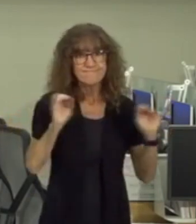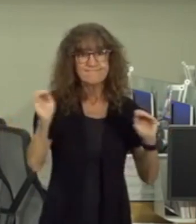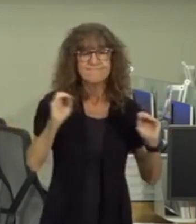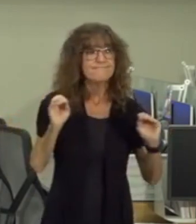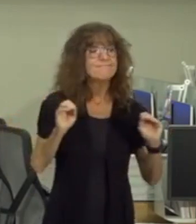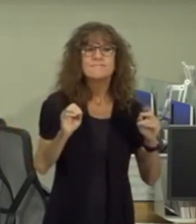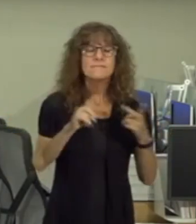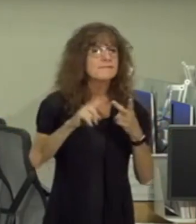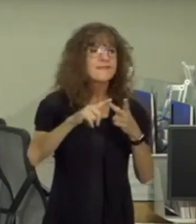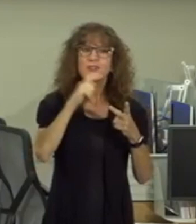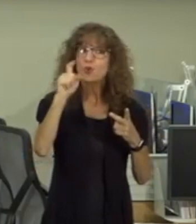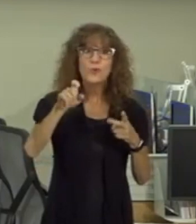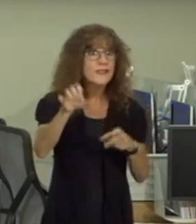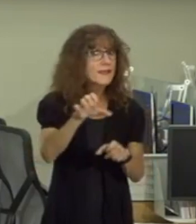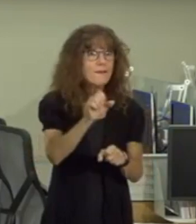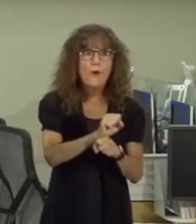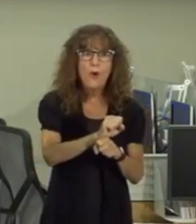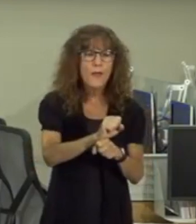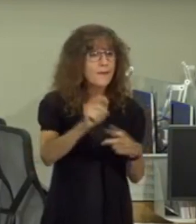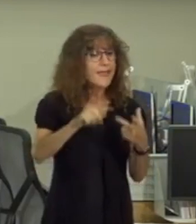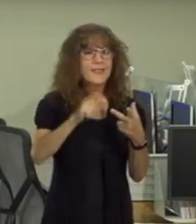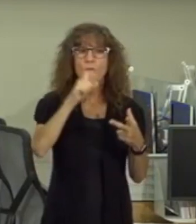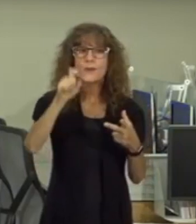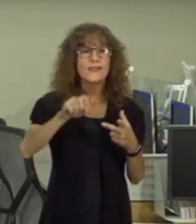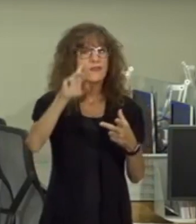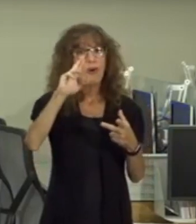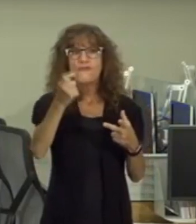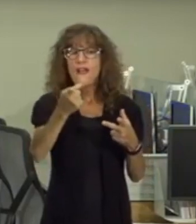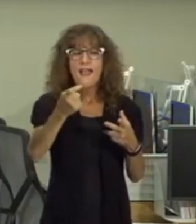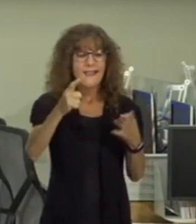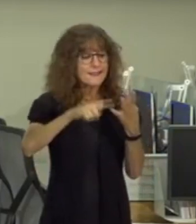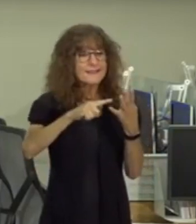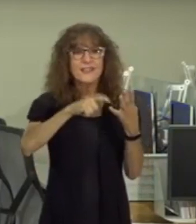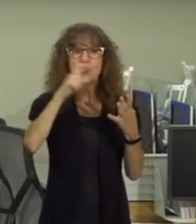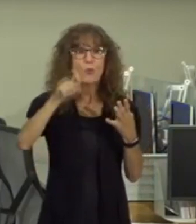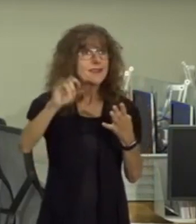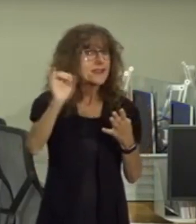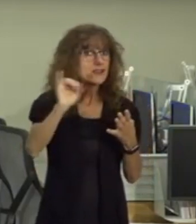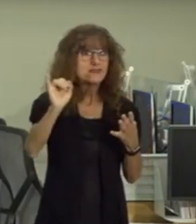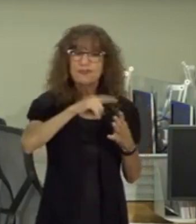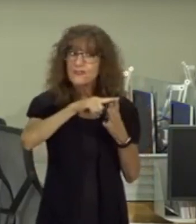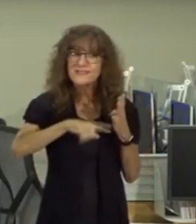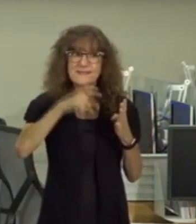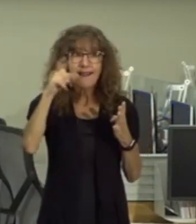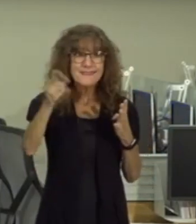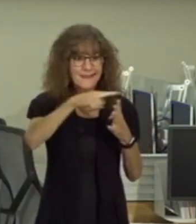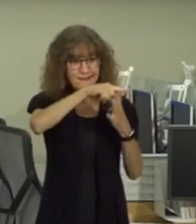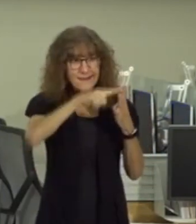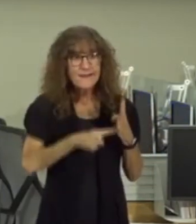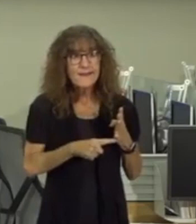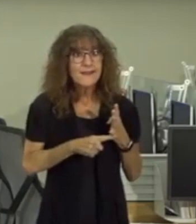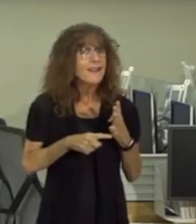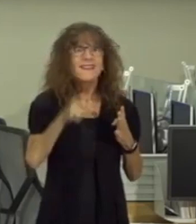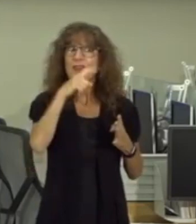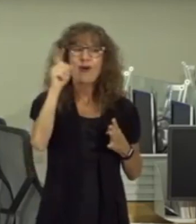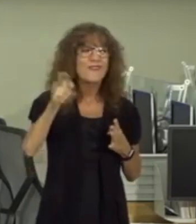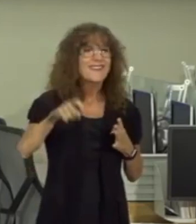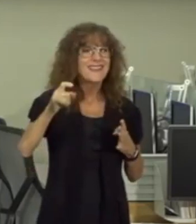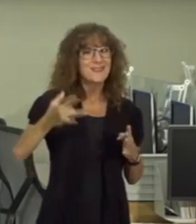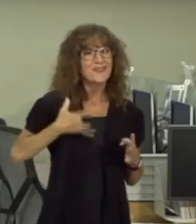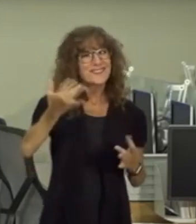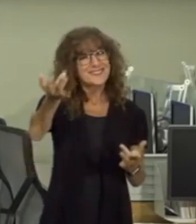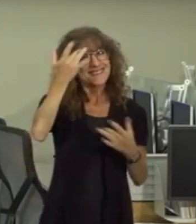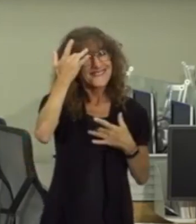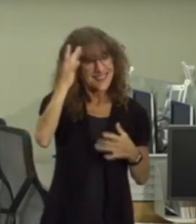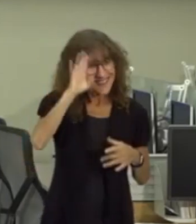we don't need you don't need an appointment you don't need a prescription you don't need insurance you don't need to even feel